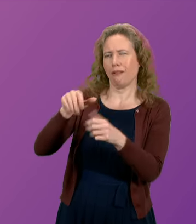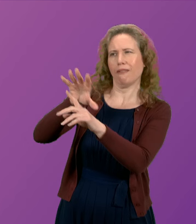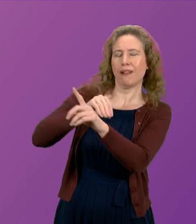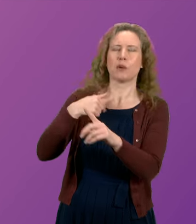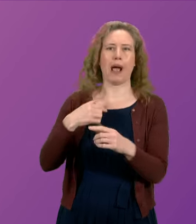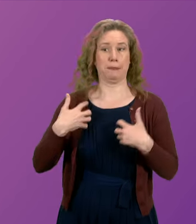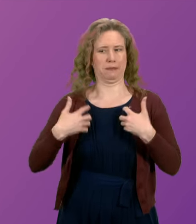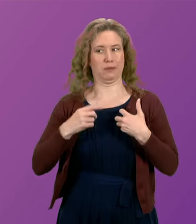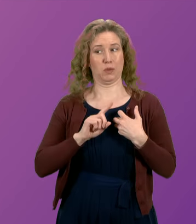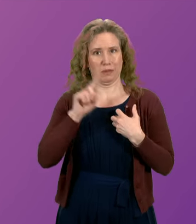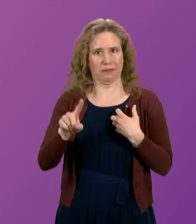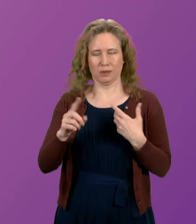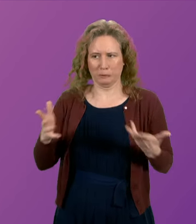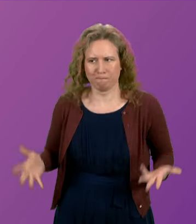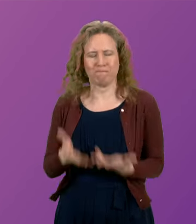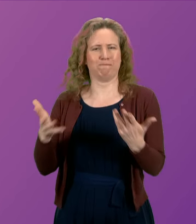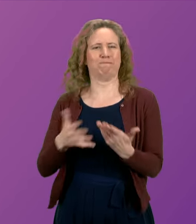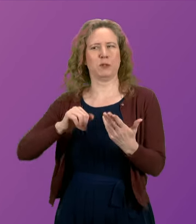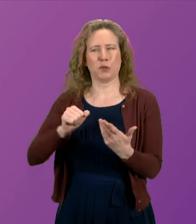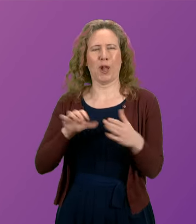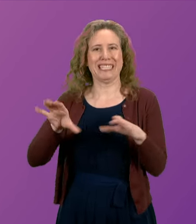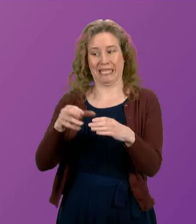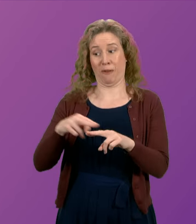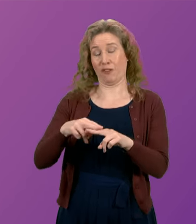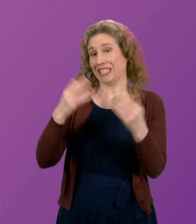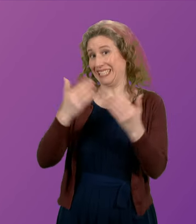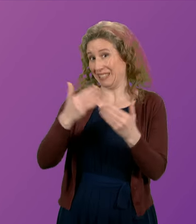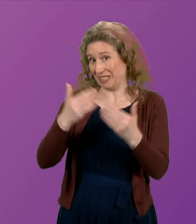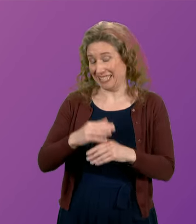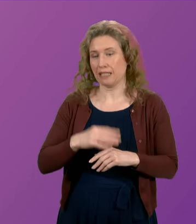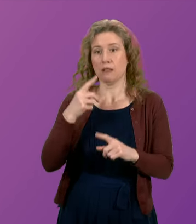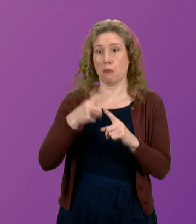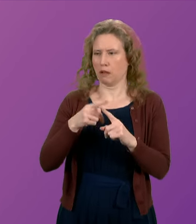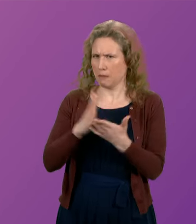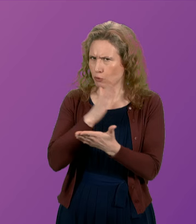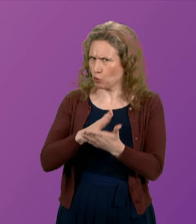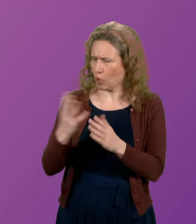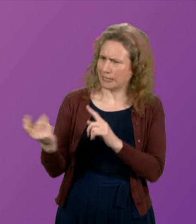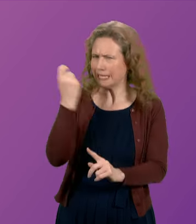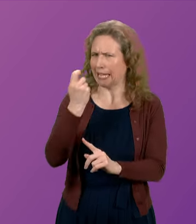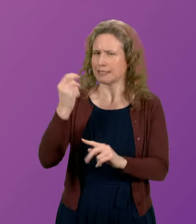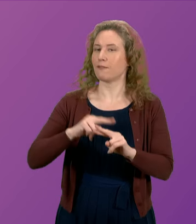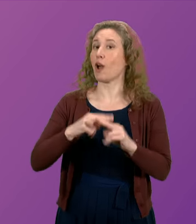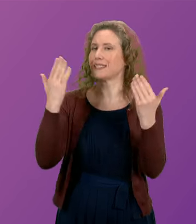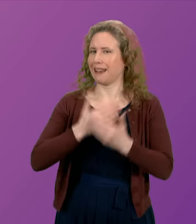present to encourage the Scotland team on Friday evening, and to ensure their success on Friday night.